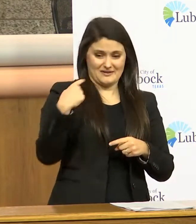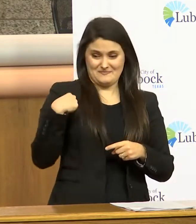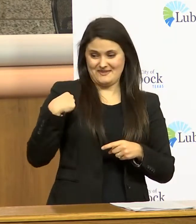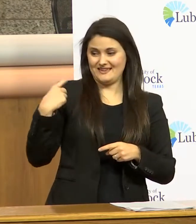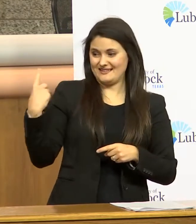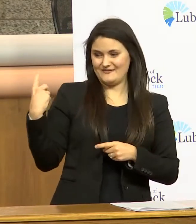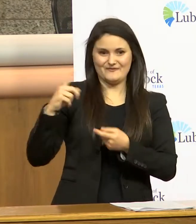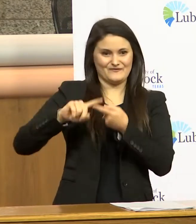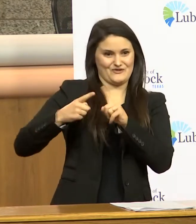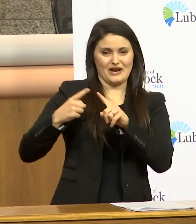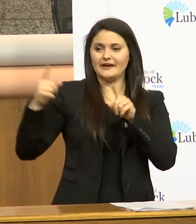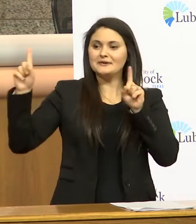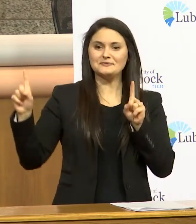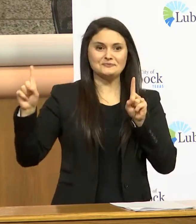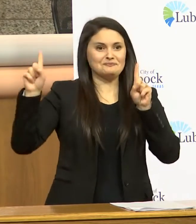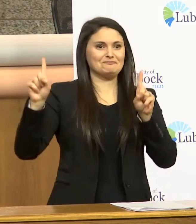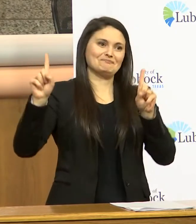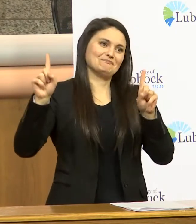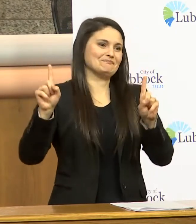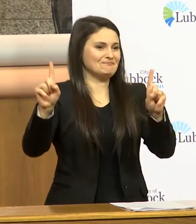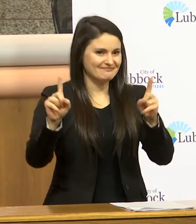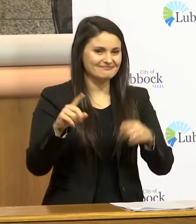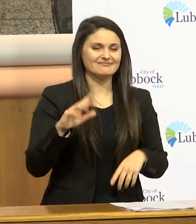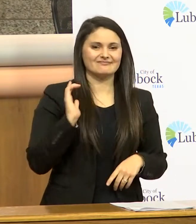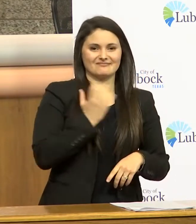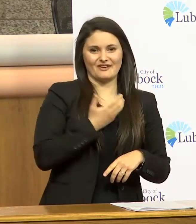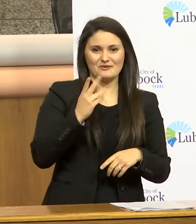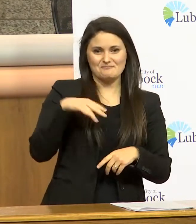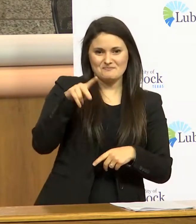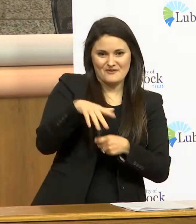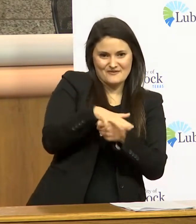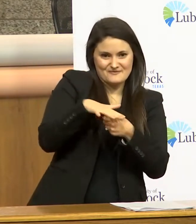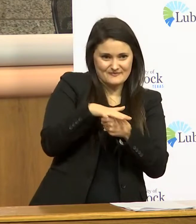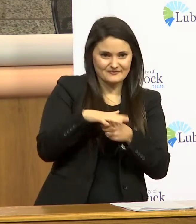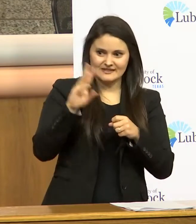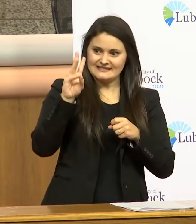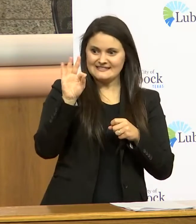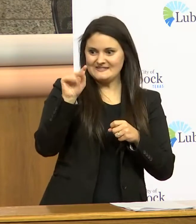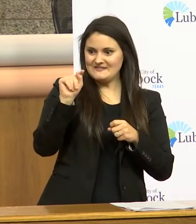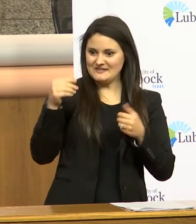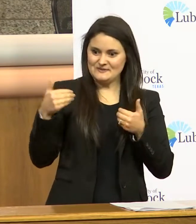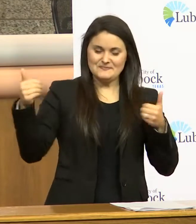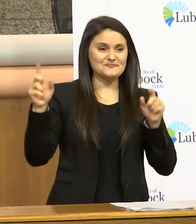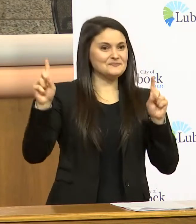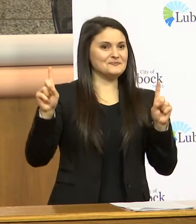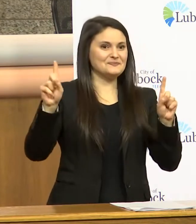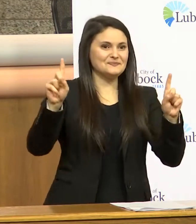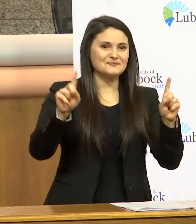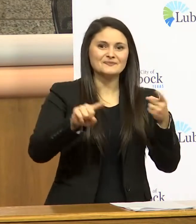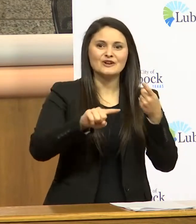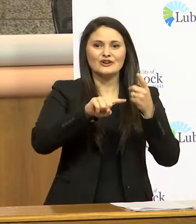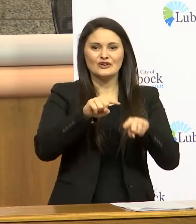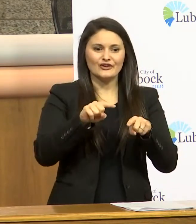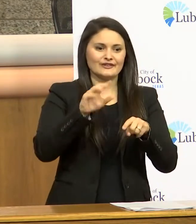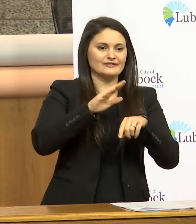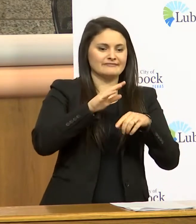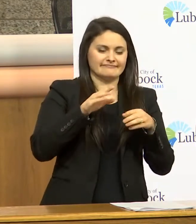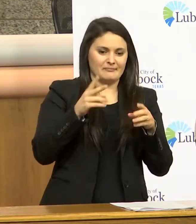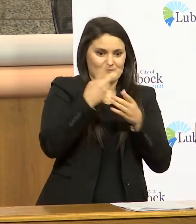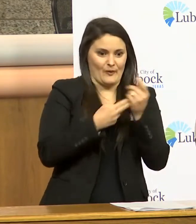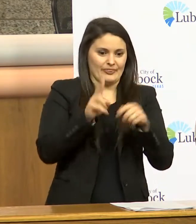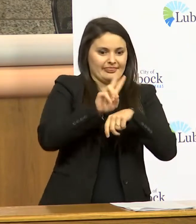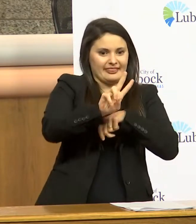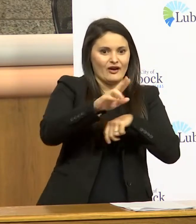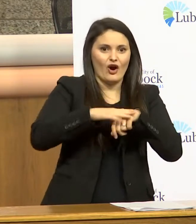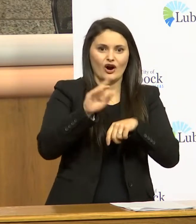a social distancing walk around Tech Terrace Park on Sunday afternoon we both stayed six feet apart we both couldn't fit on the trail next to each other but it